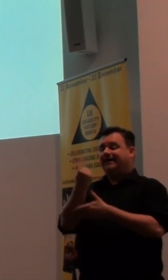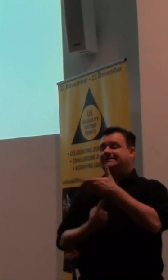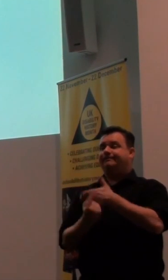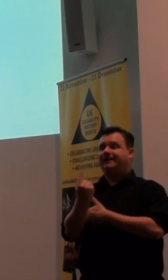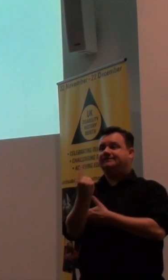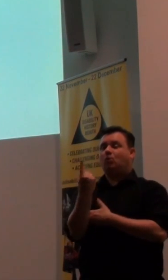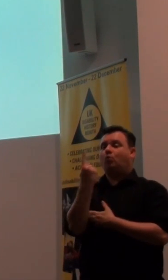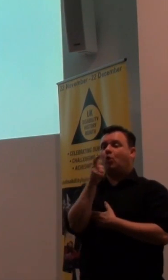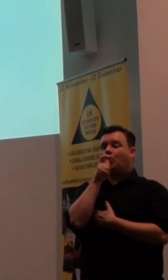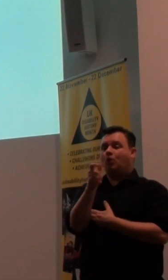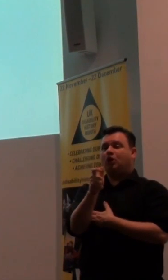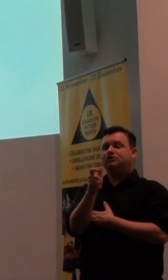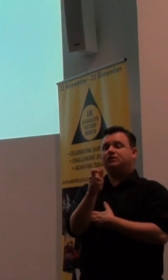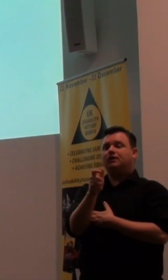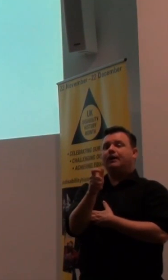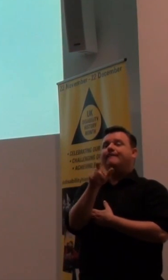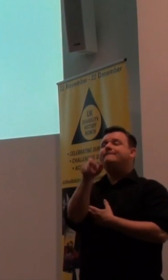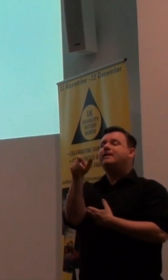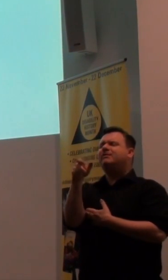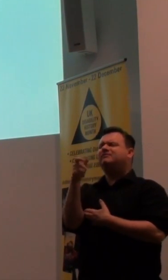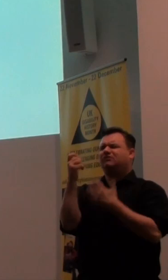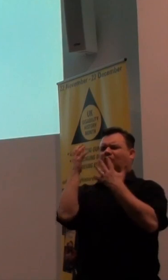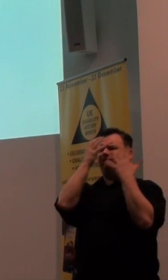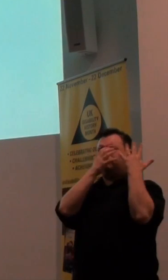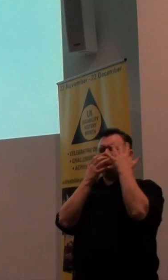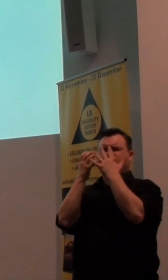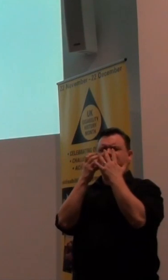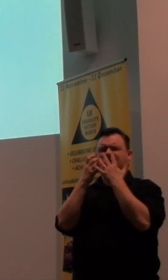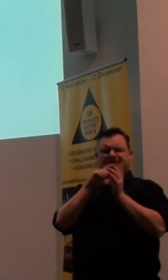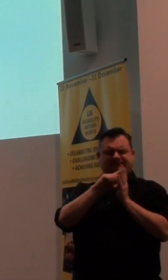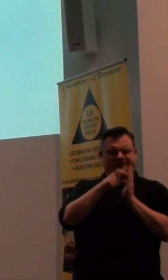That's one of the words that people get most confused about for disabled people.